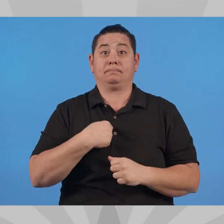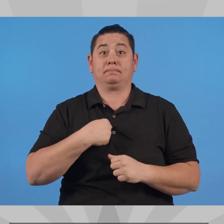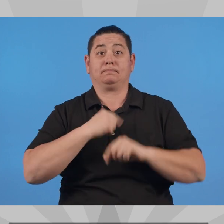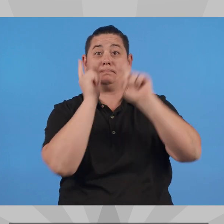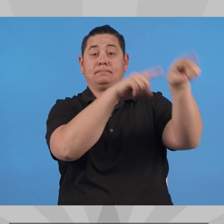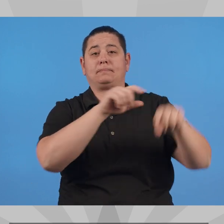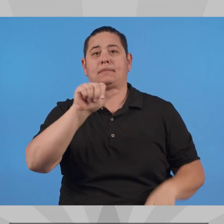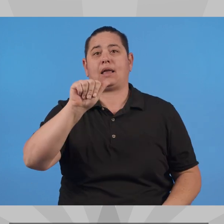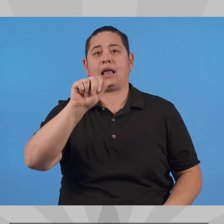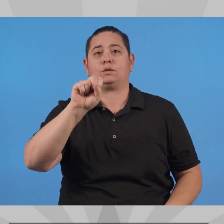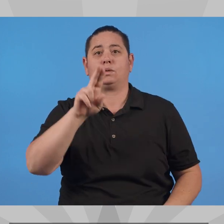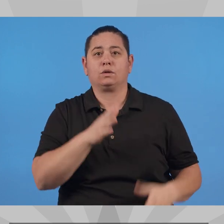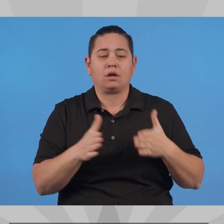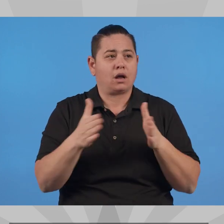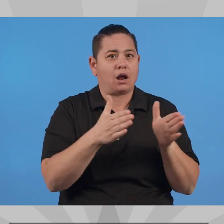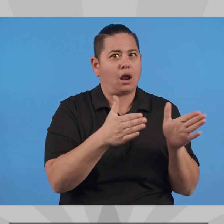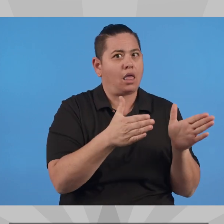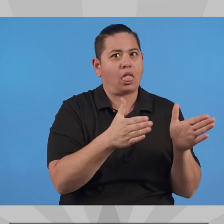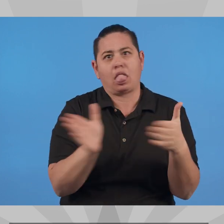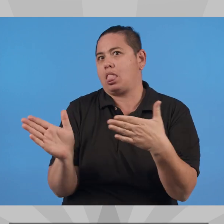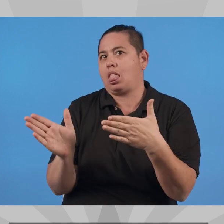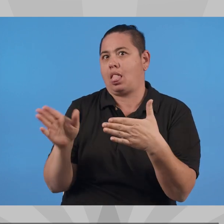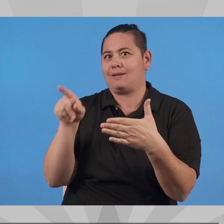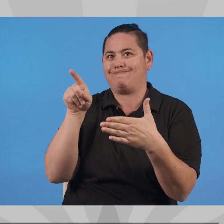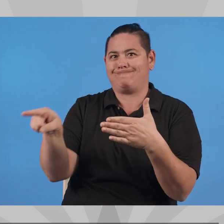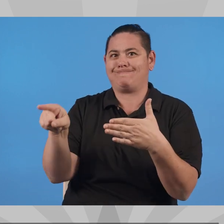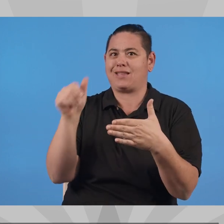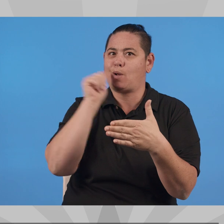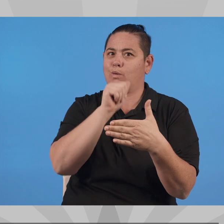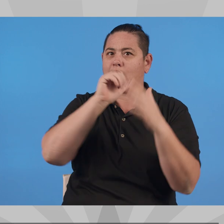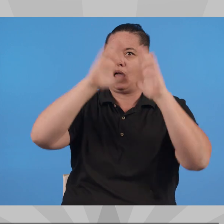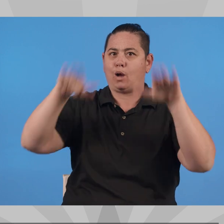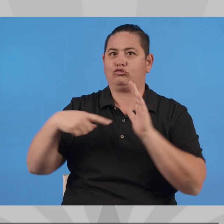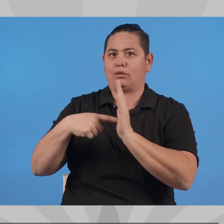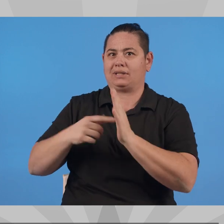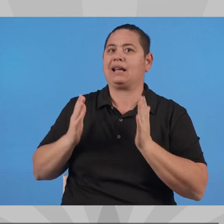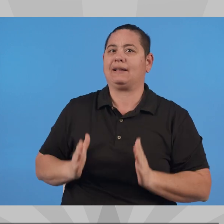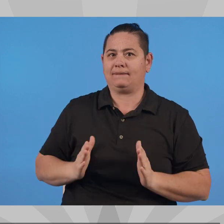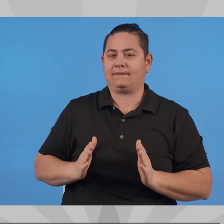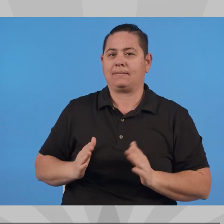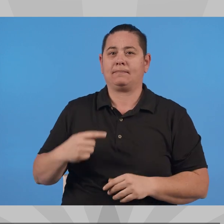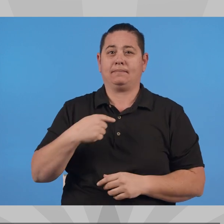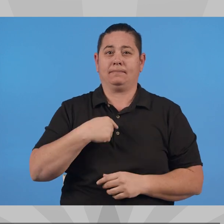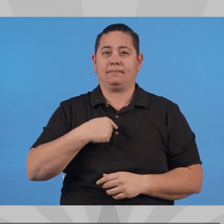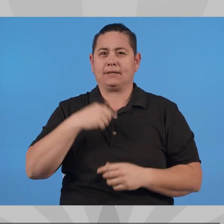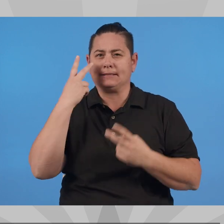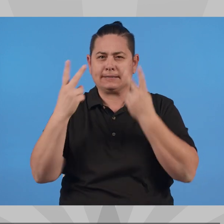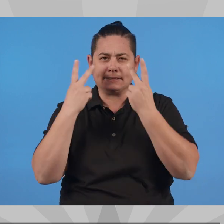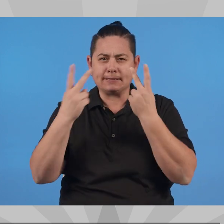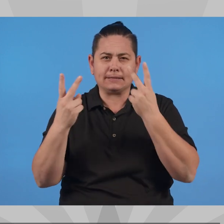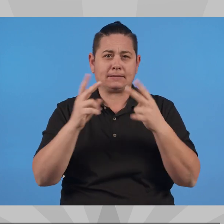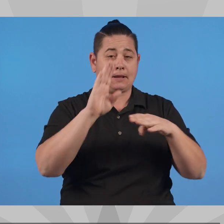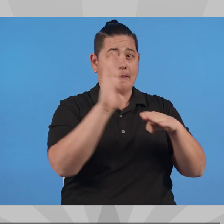My path at ASU transitioned to a role in the Arizona House of Representatives, where I observed the